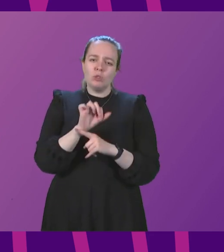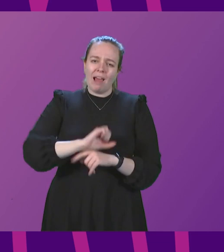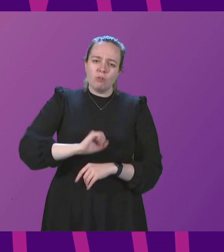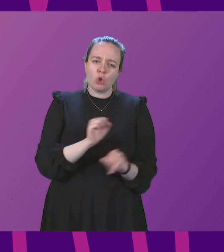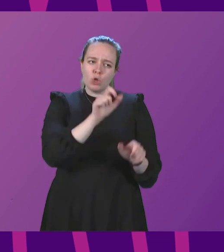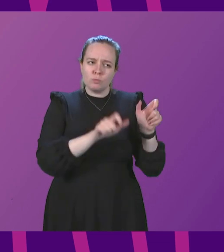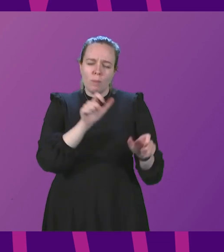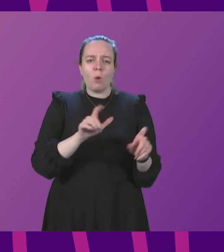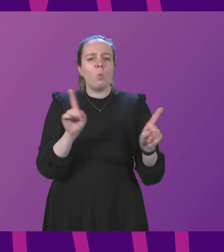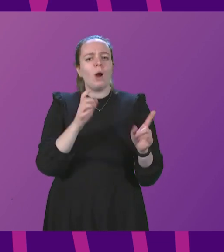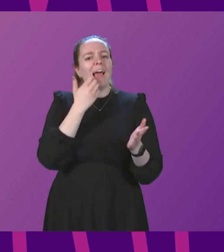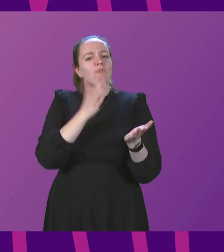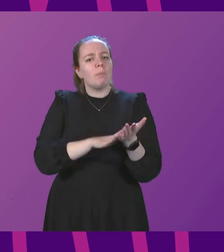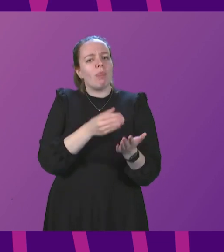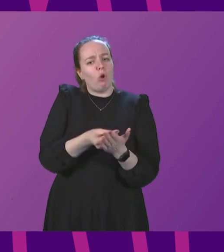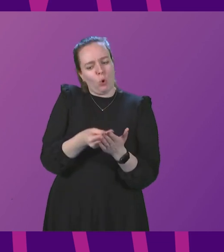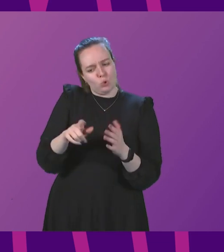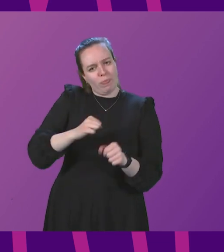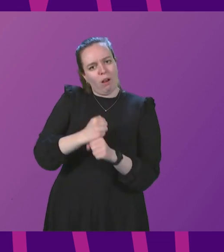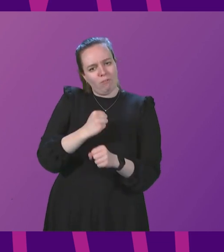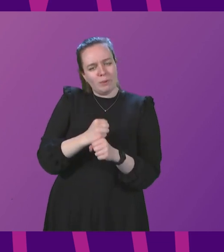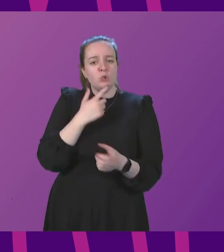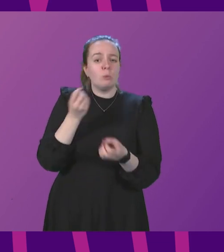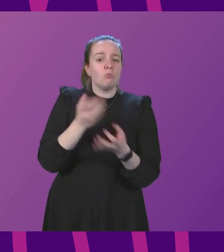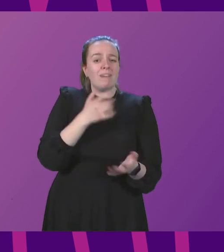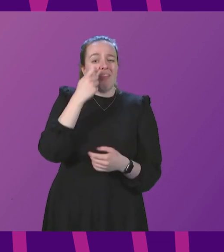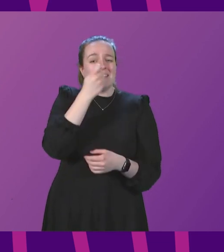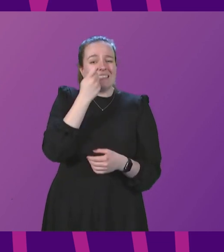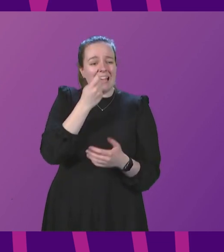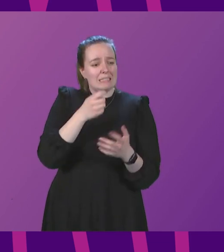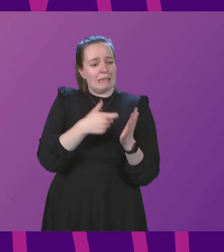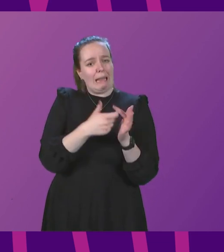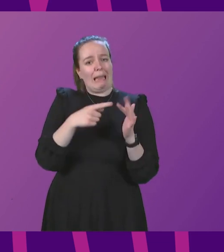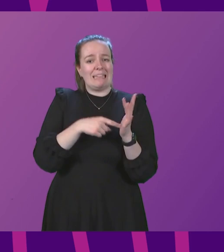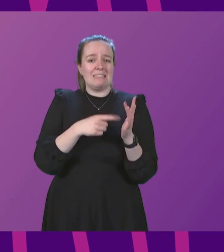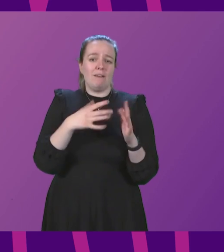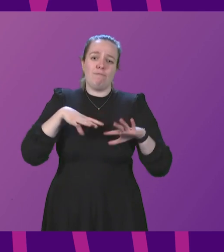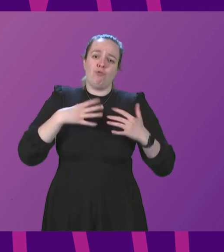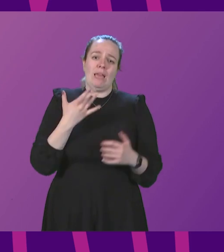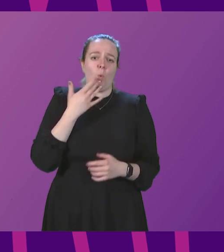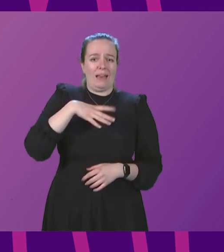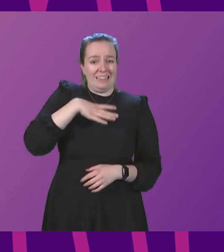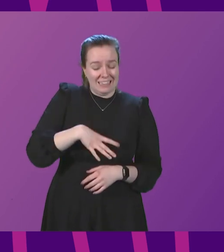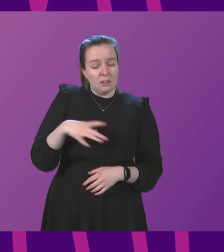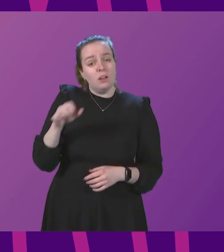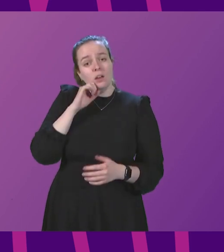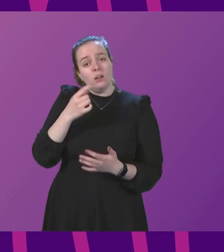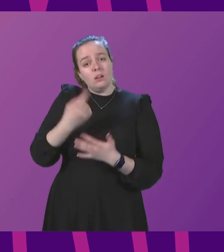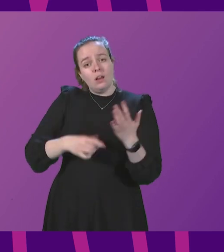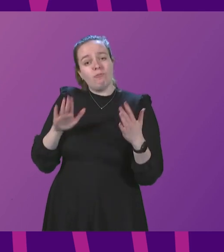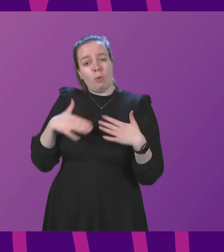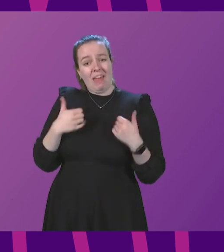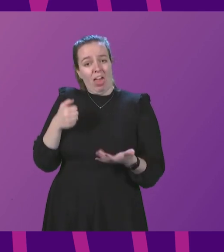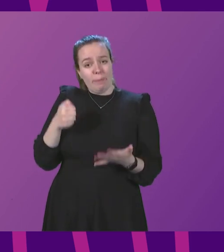would the monthly cost be to the Scottish government to provide the testing kits free at the point of need and also would this be borne solely from the health budget